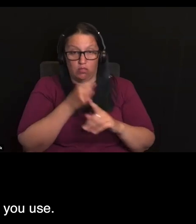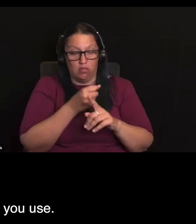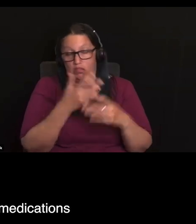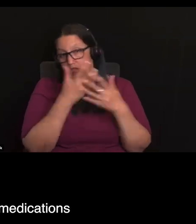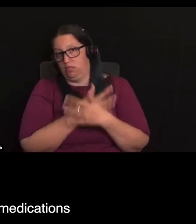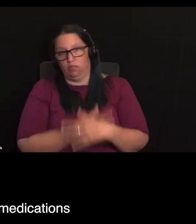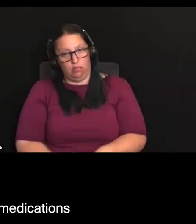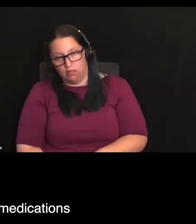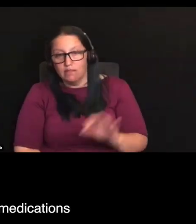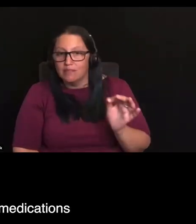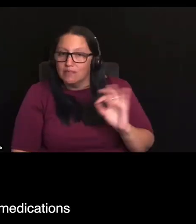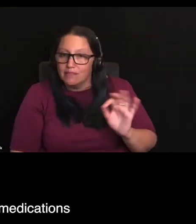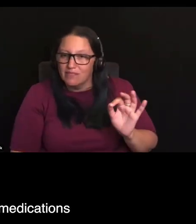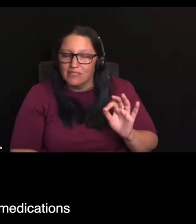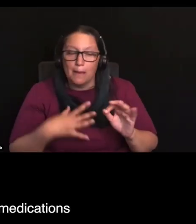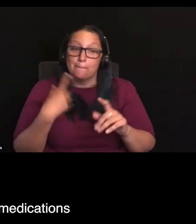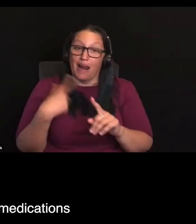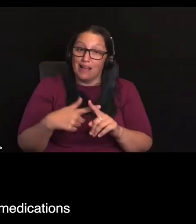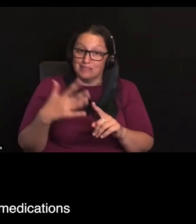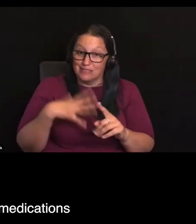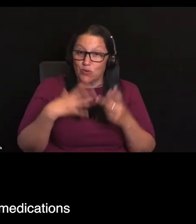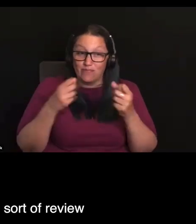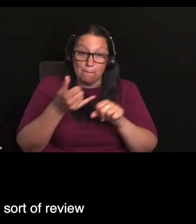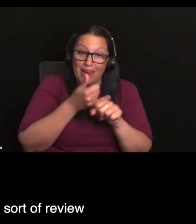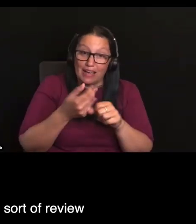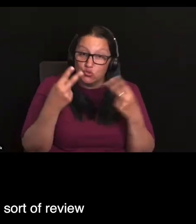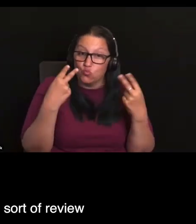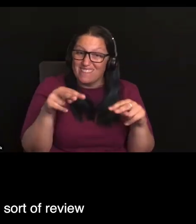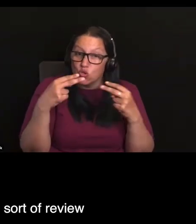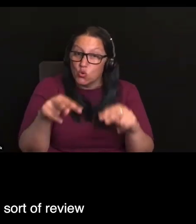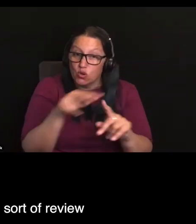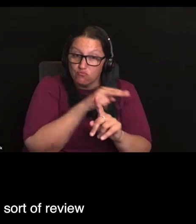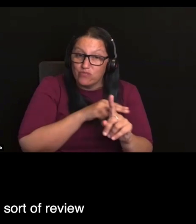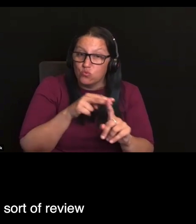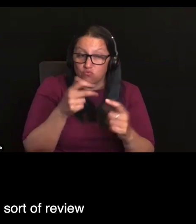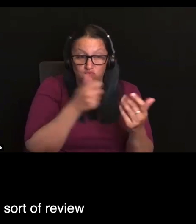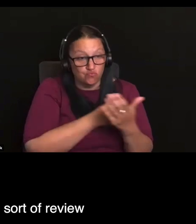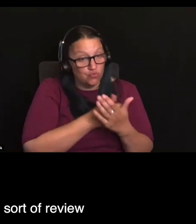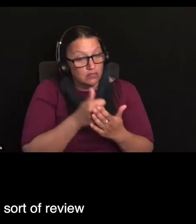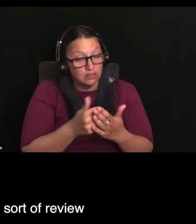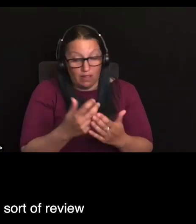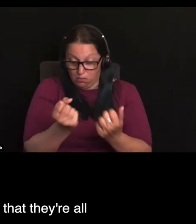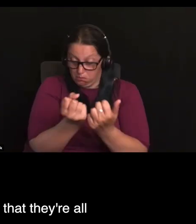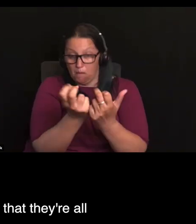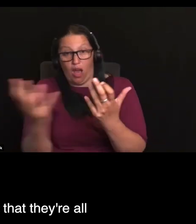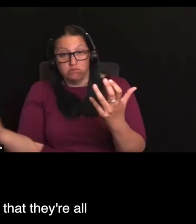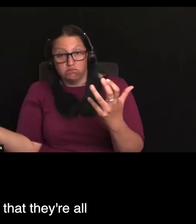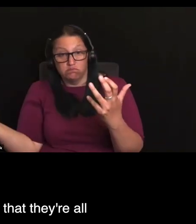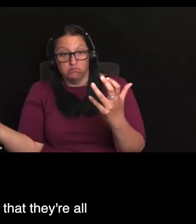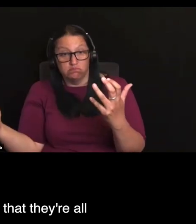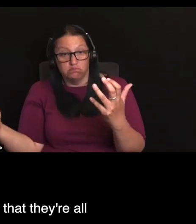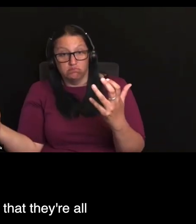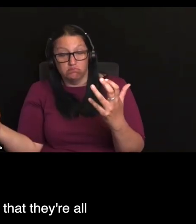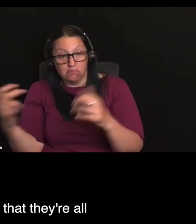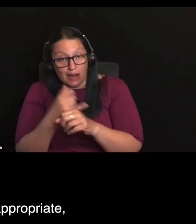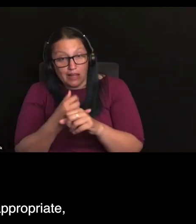reviews, so that people with multiple medications should regularly undergo some sort of review of their medicines to